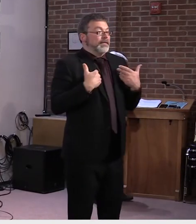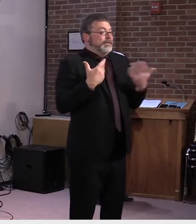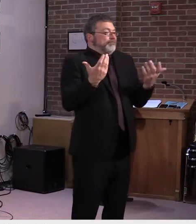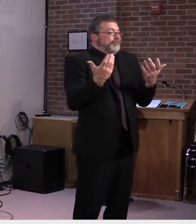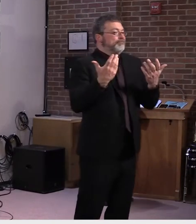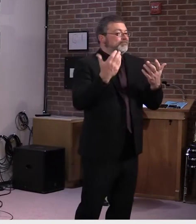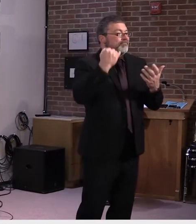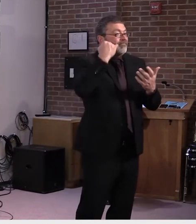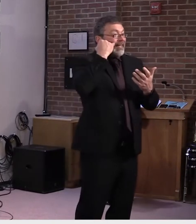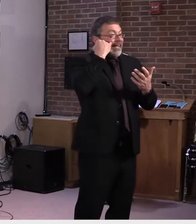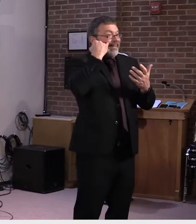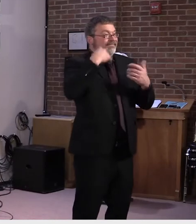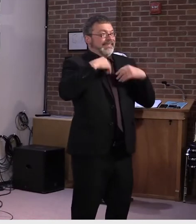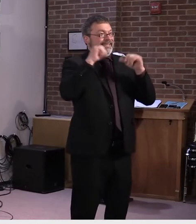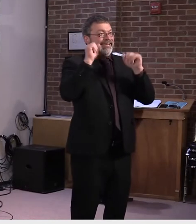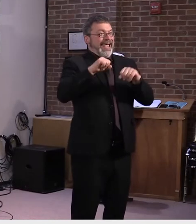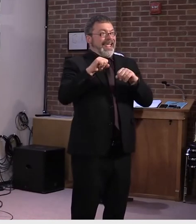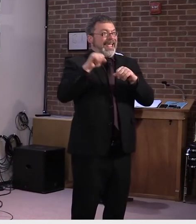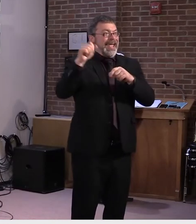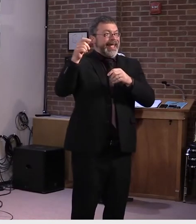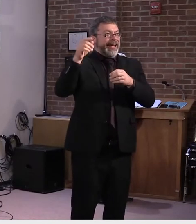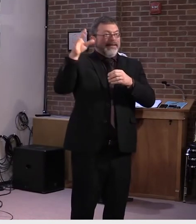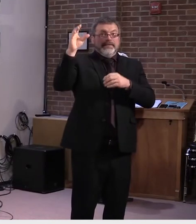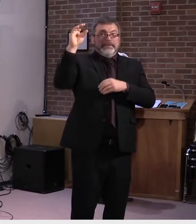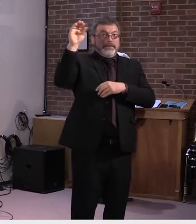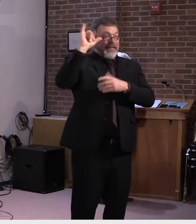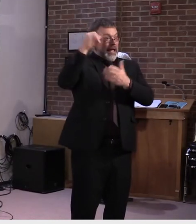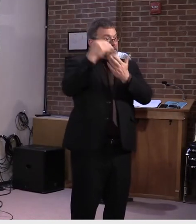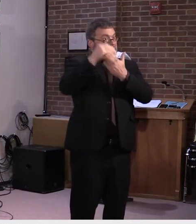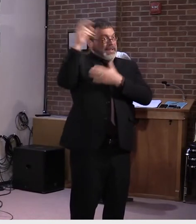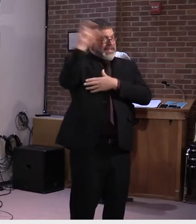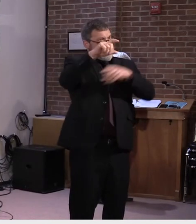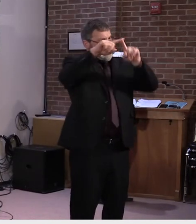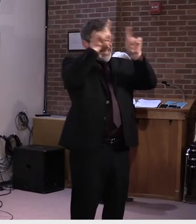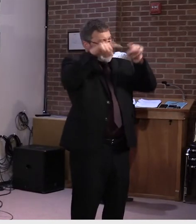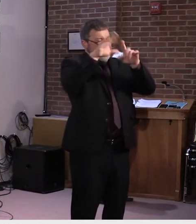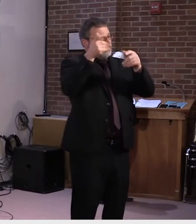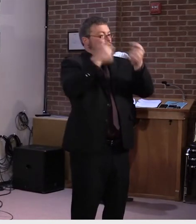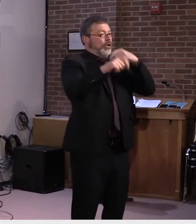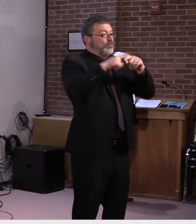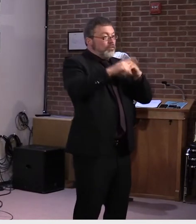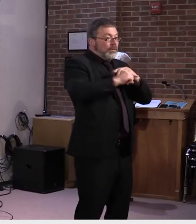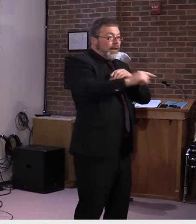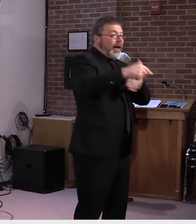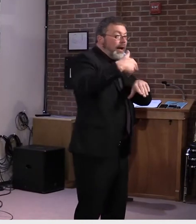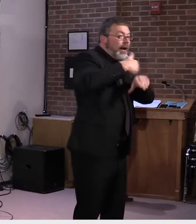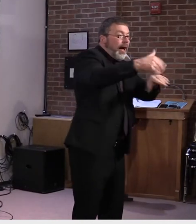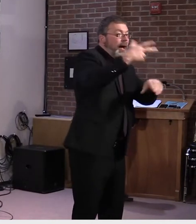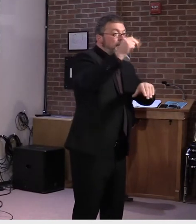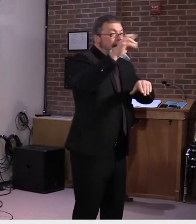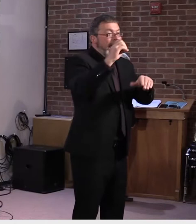paving and infrastructure and replacement of culverts and things of that nature, uh, that's where I would go first.